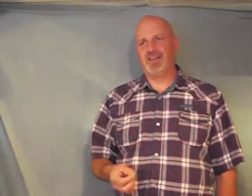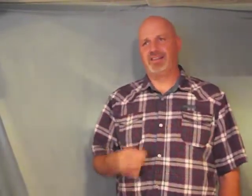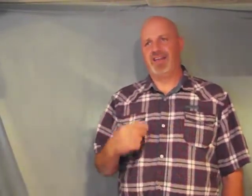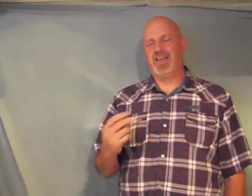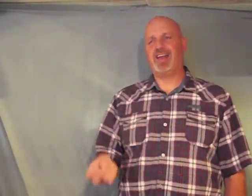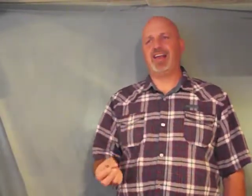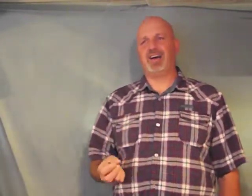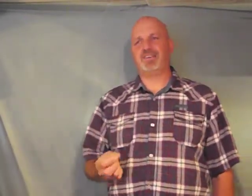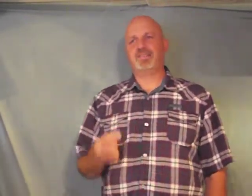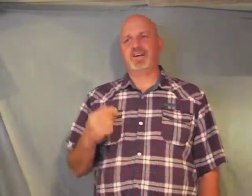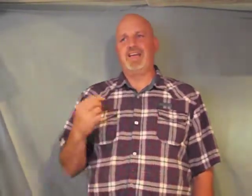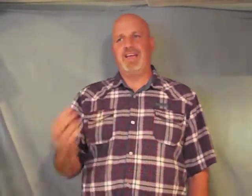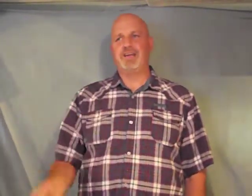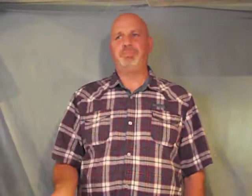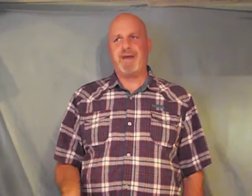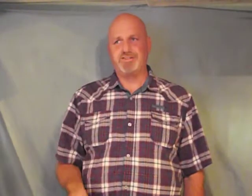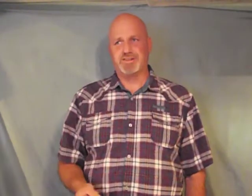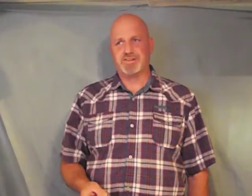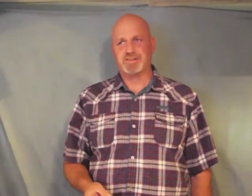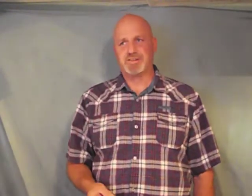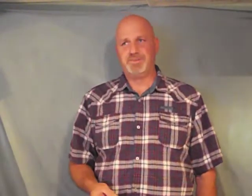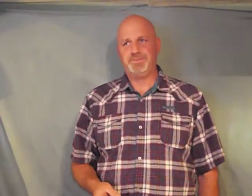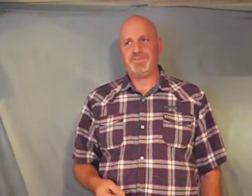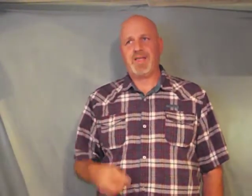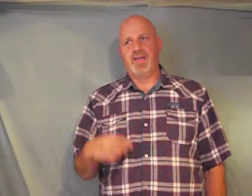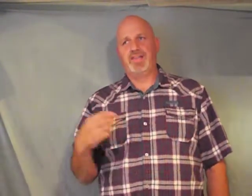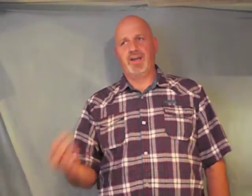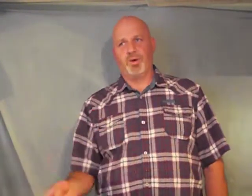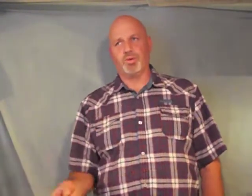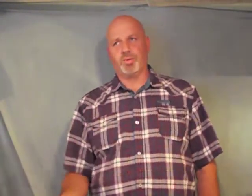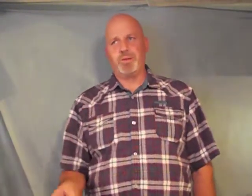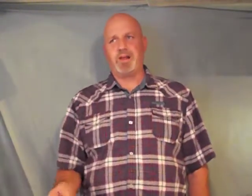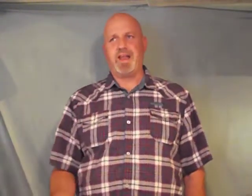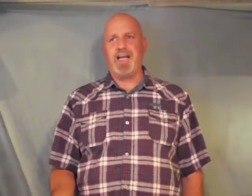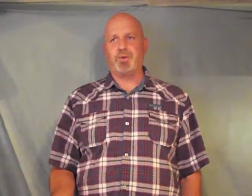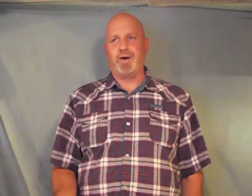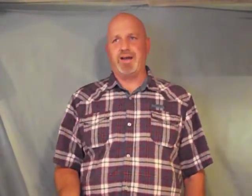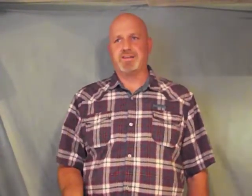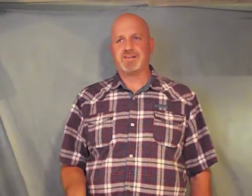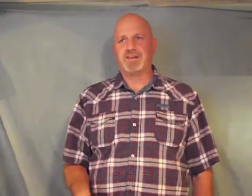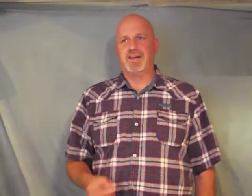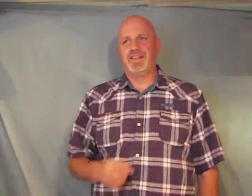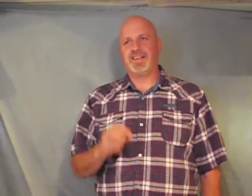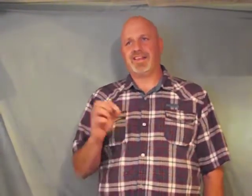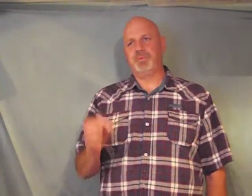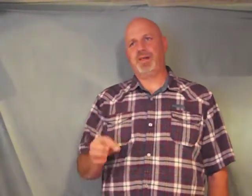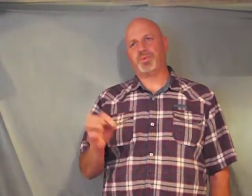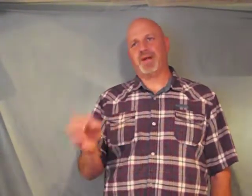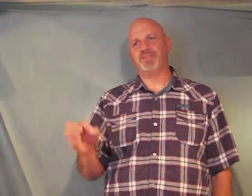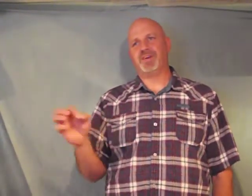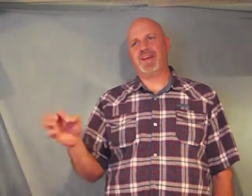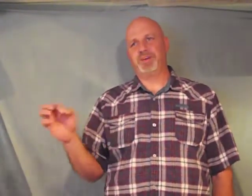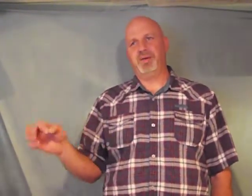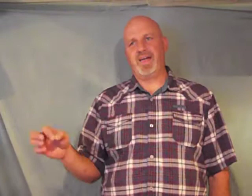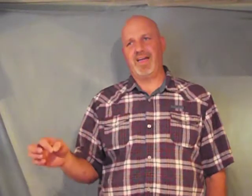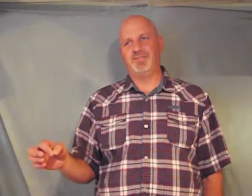in love in patience the older women likewise that they be reverent in behavior